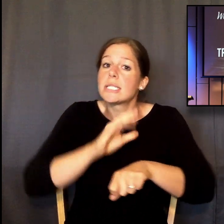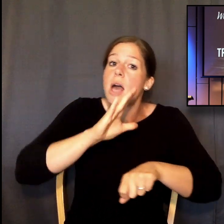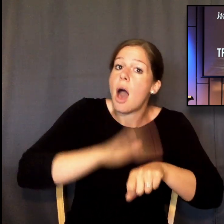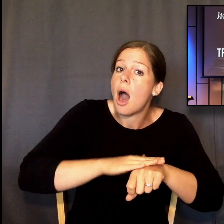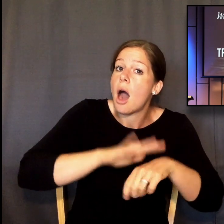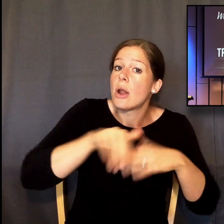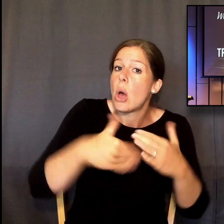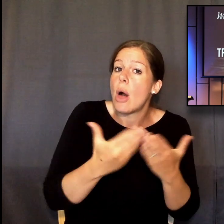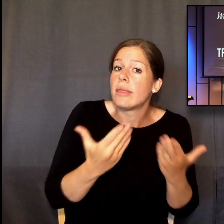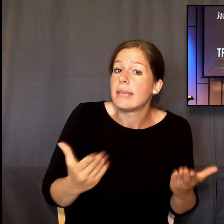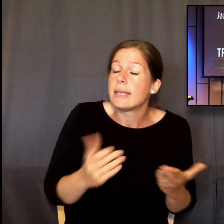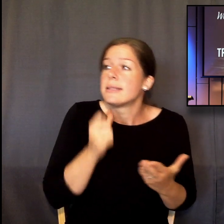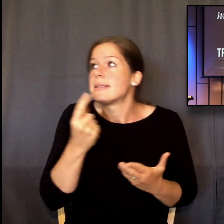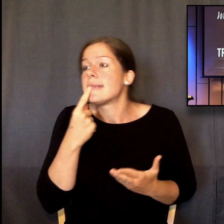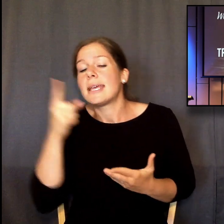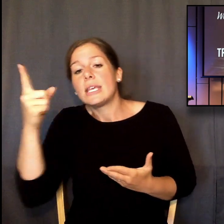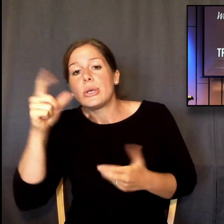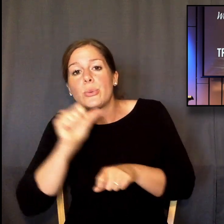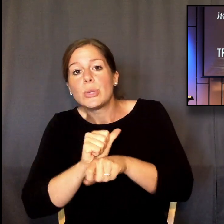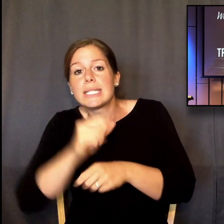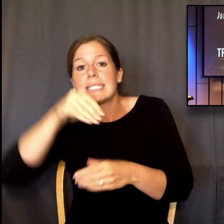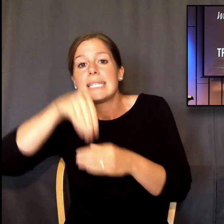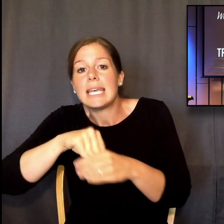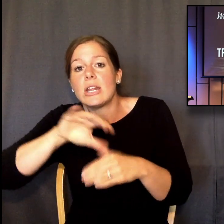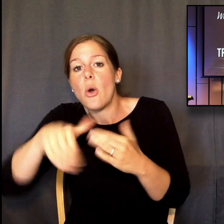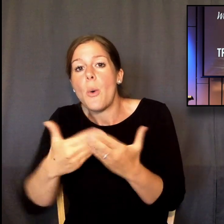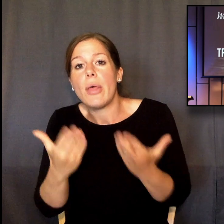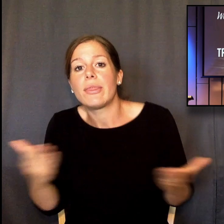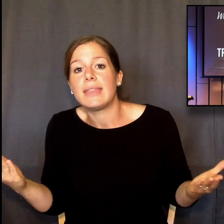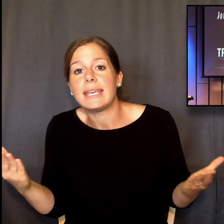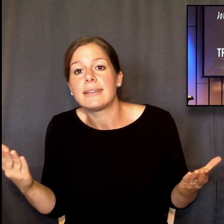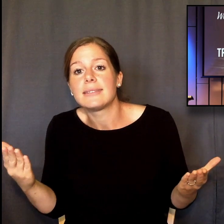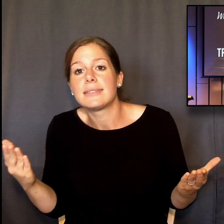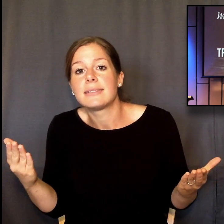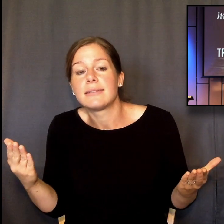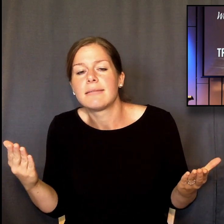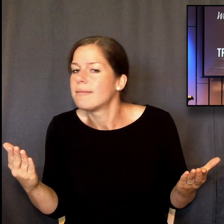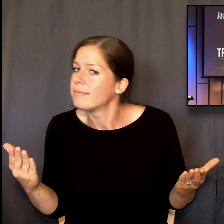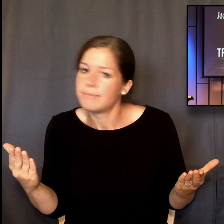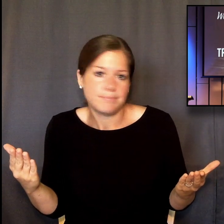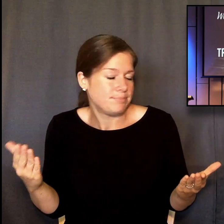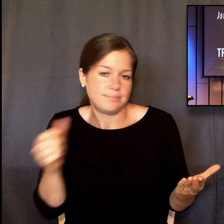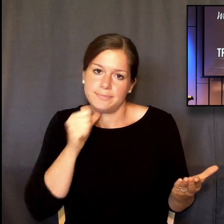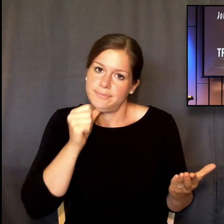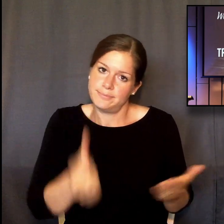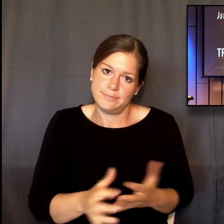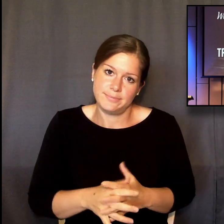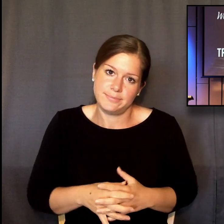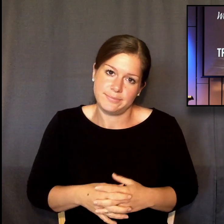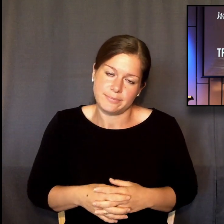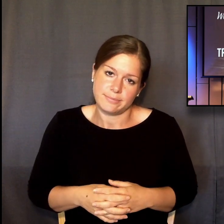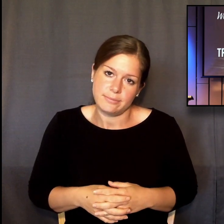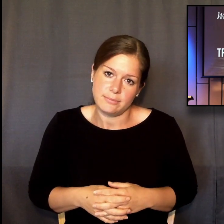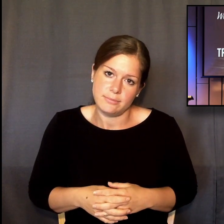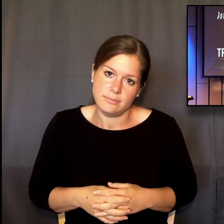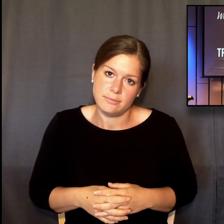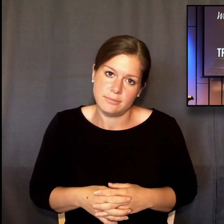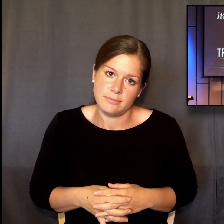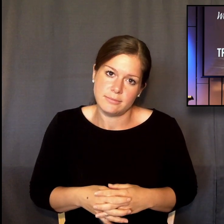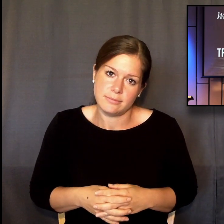in all things. There are those things out there and he's kind of tweaking it a little bit. Like he's tinkering away at the things that he made. Like we